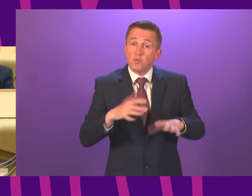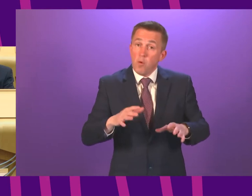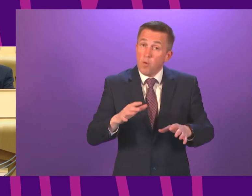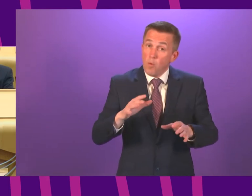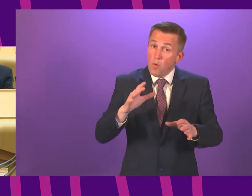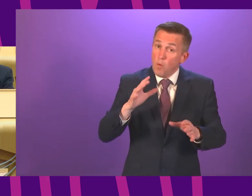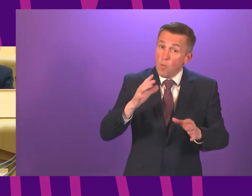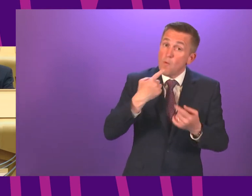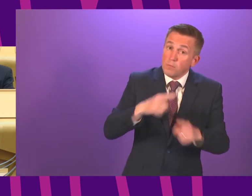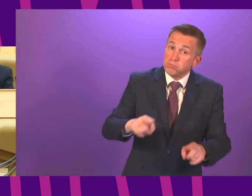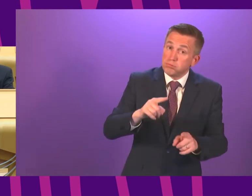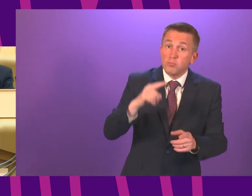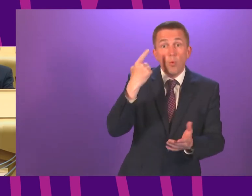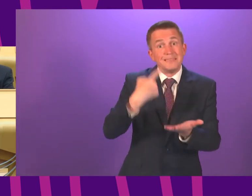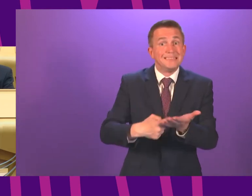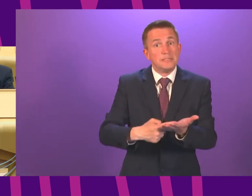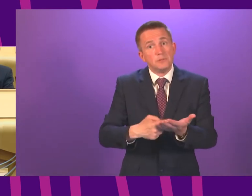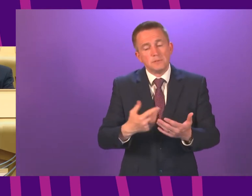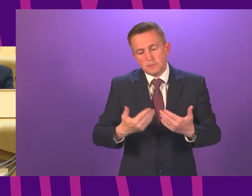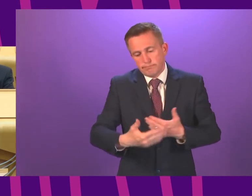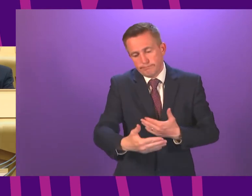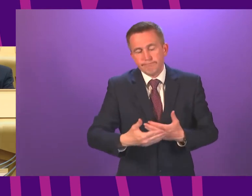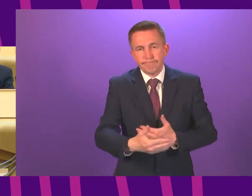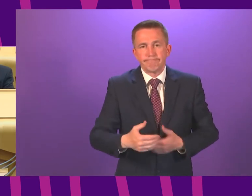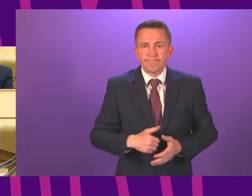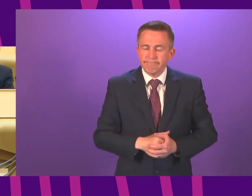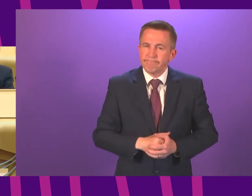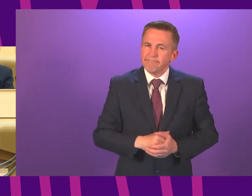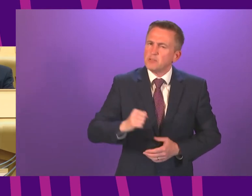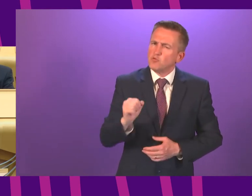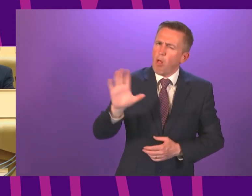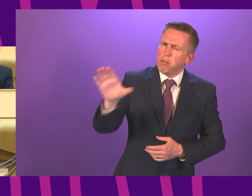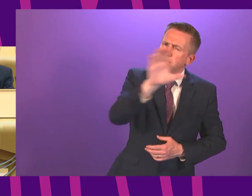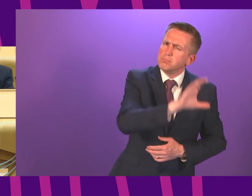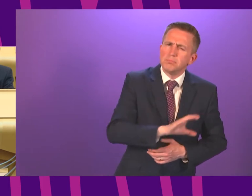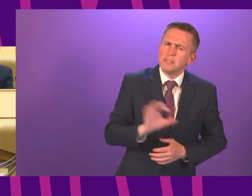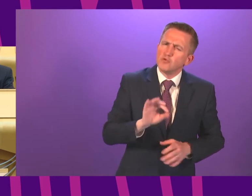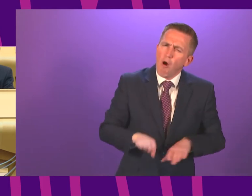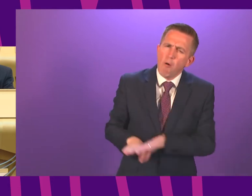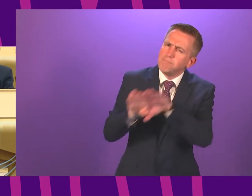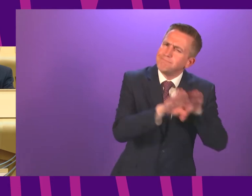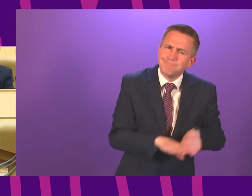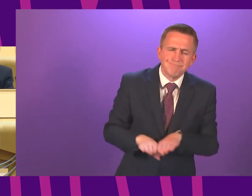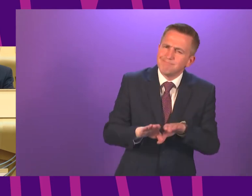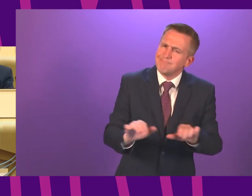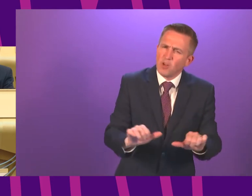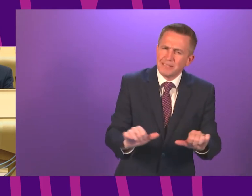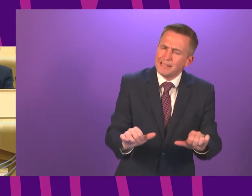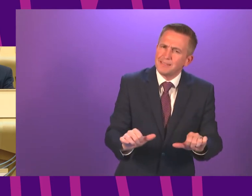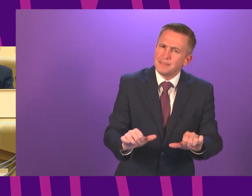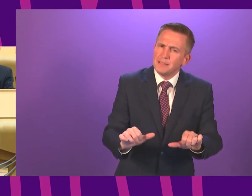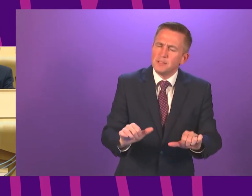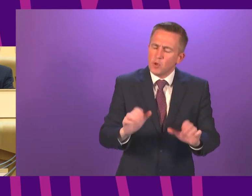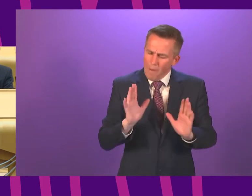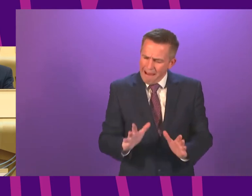setting out today. Now, it's important to recognise that the picture across the country is not uniform, and so our decisions are not